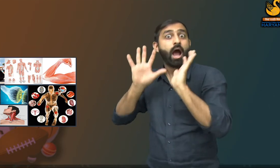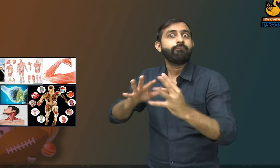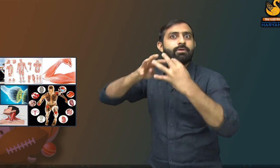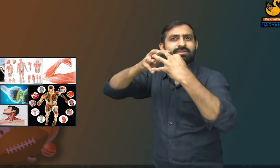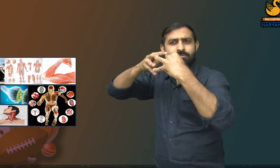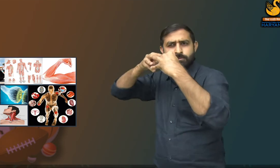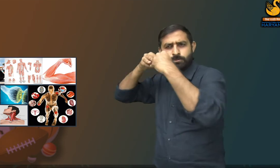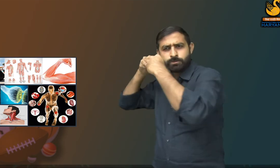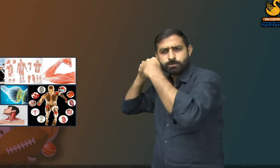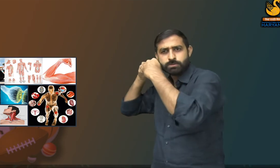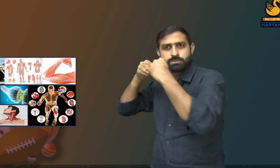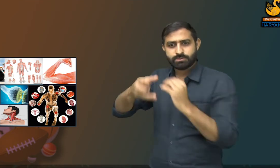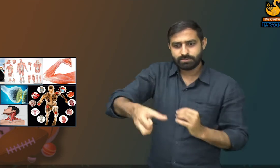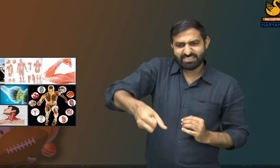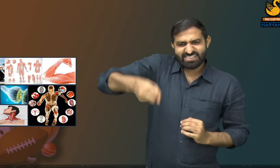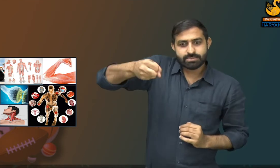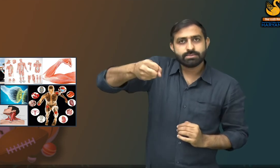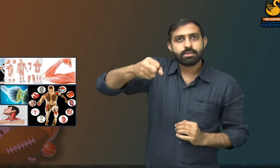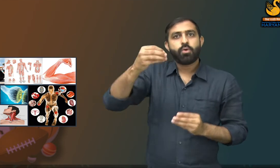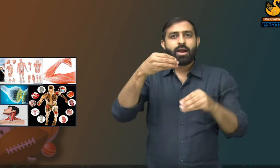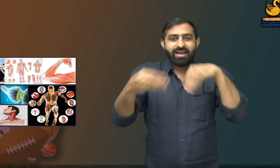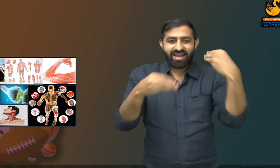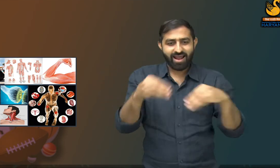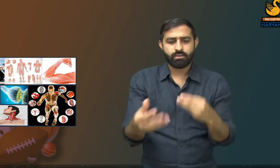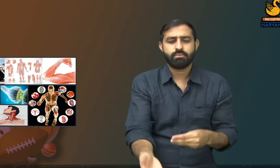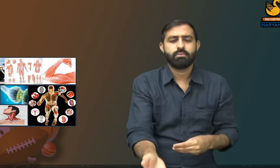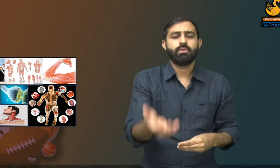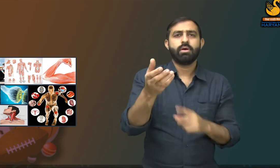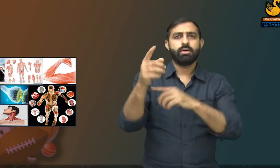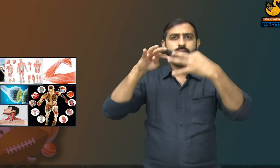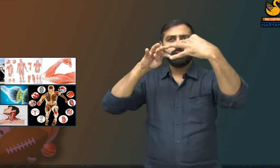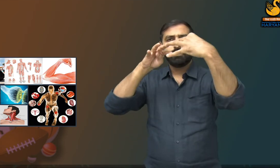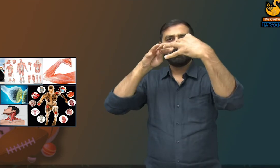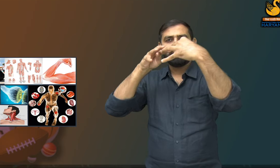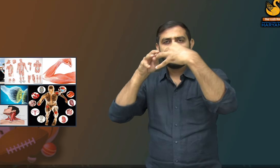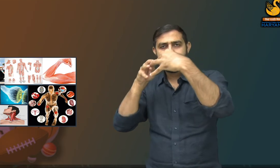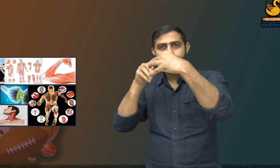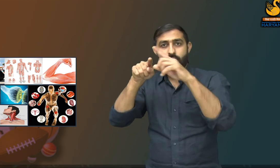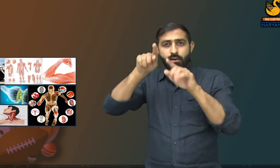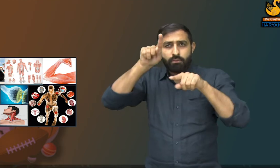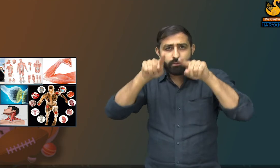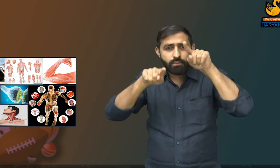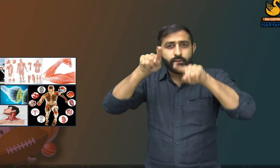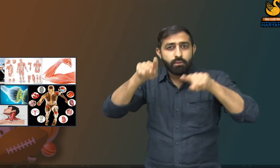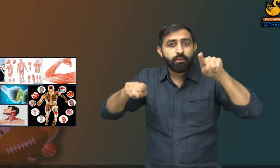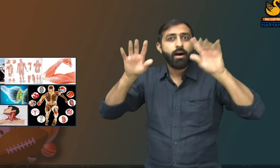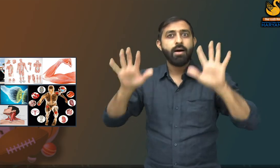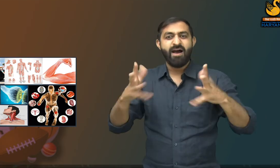arrangement of muscles and bones. And when we lift lightweight object, the muscle does not contract